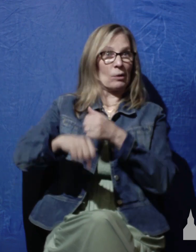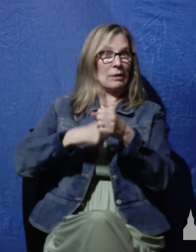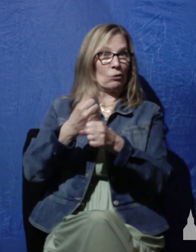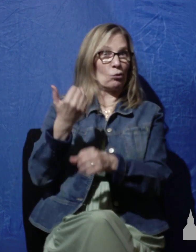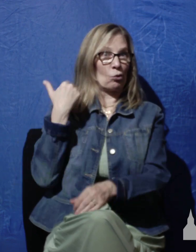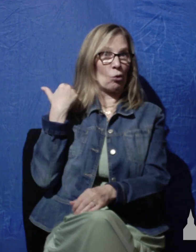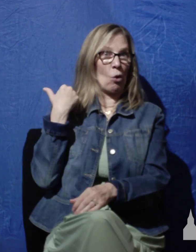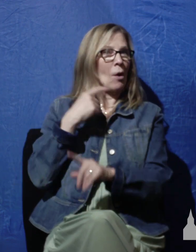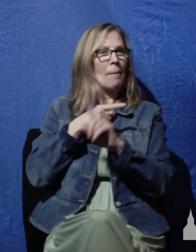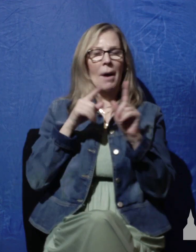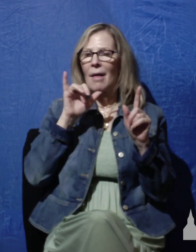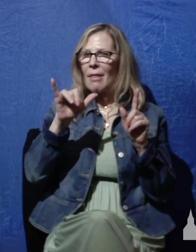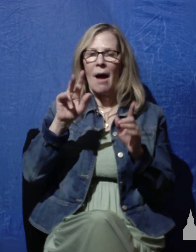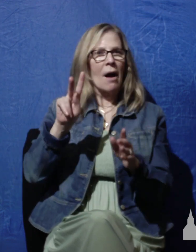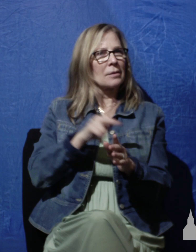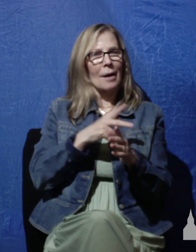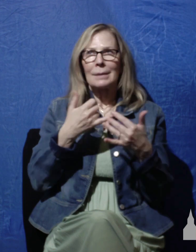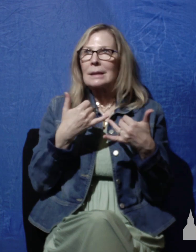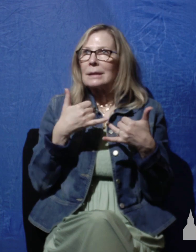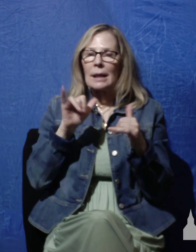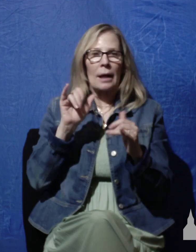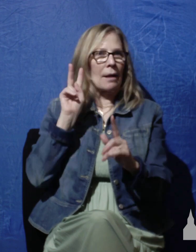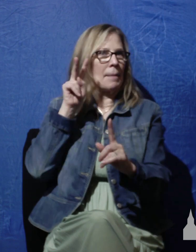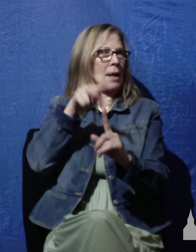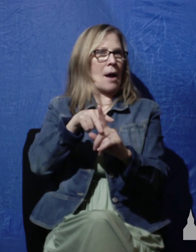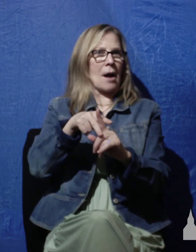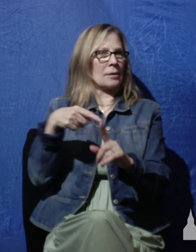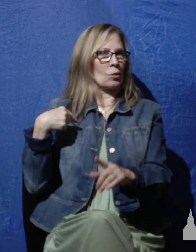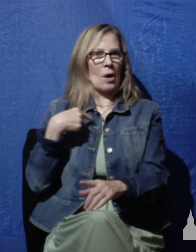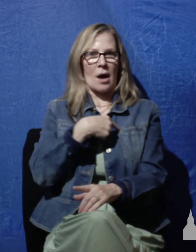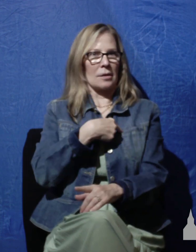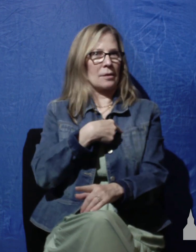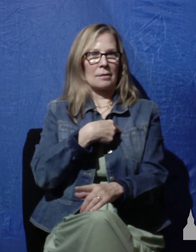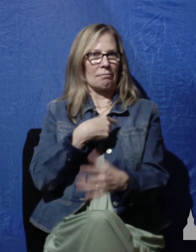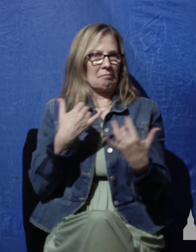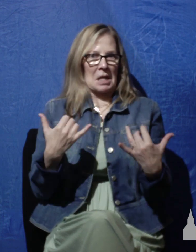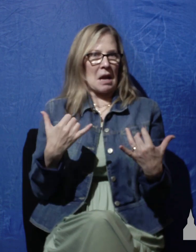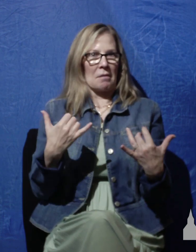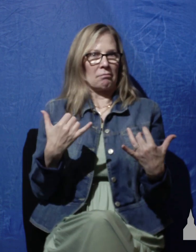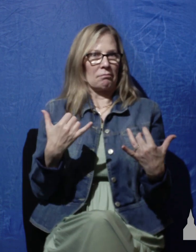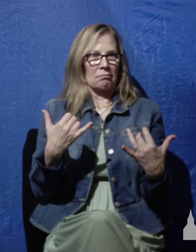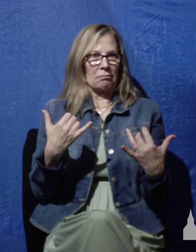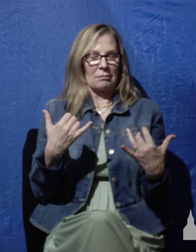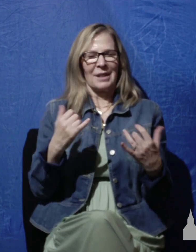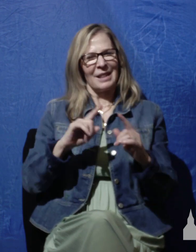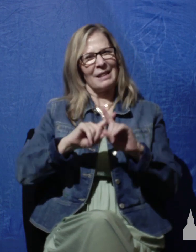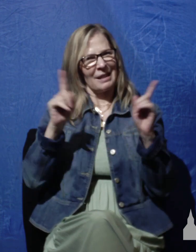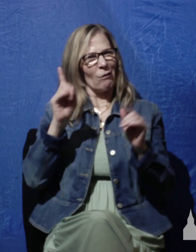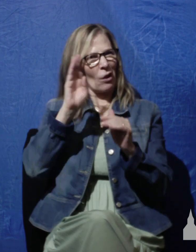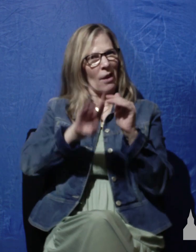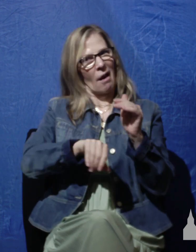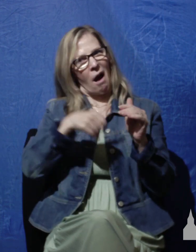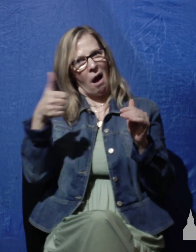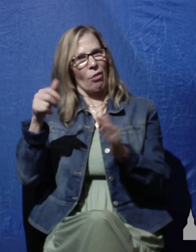remains totally applicable, totally relevant for us today because unlike many of the other psalms which David penned,